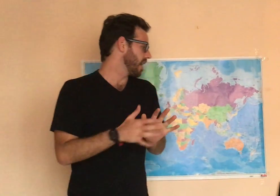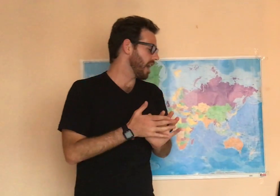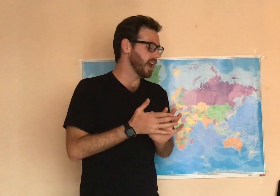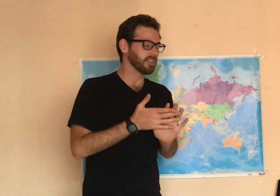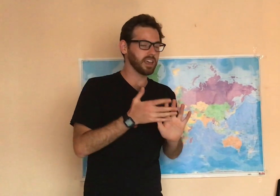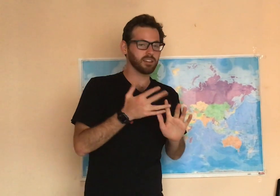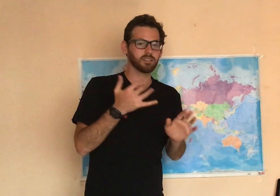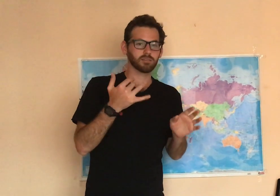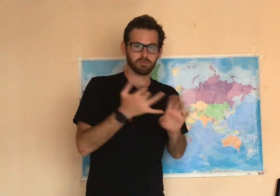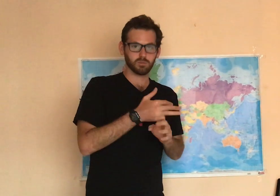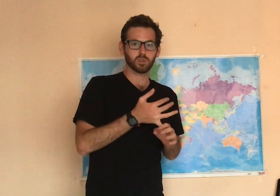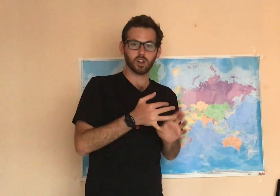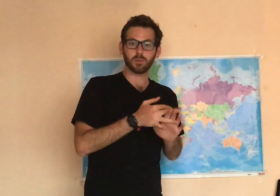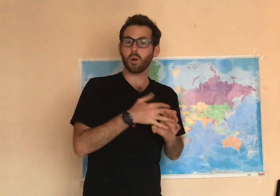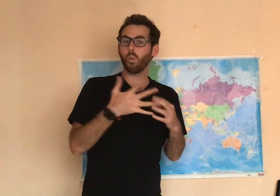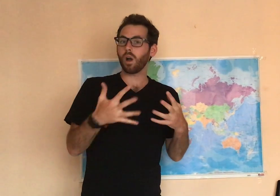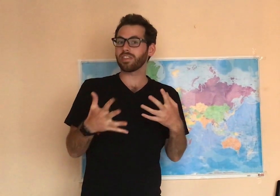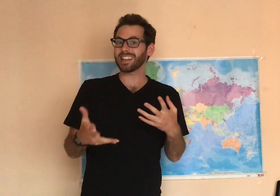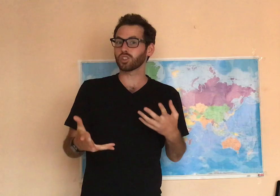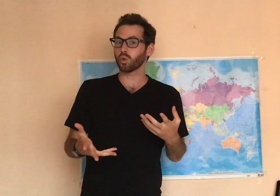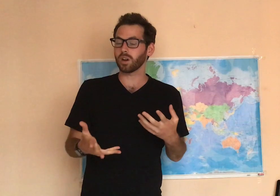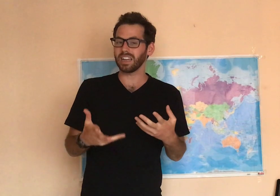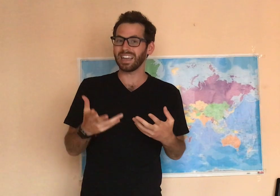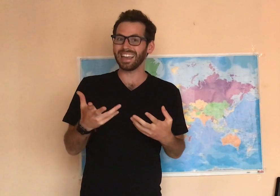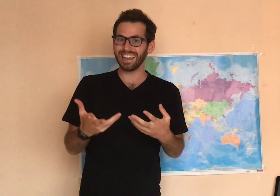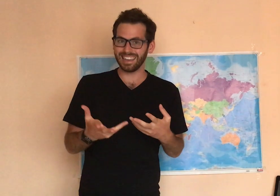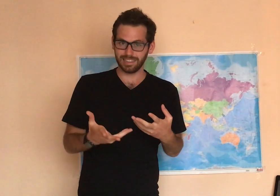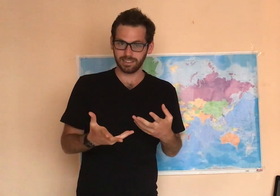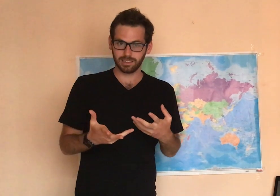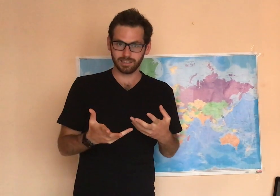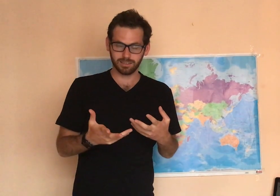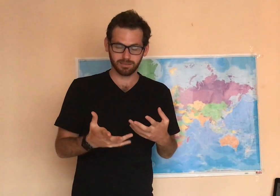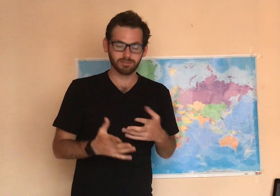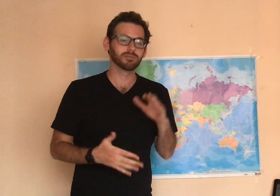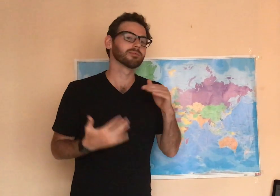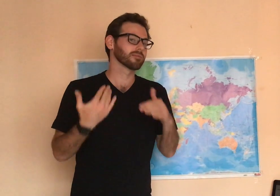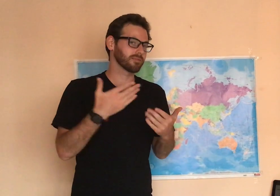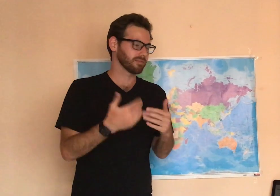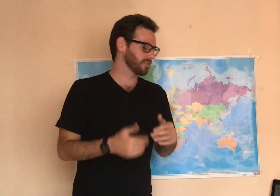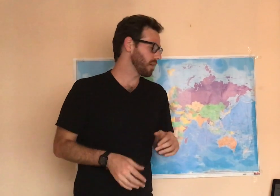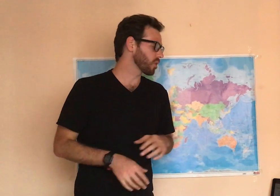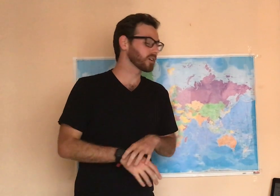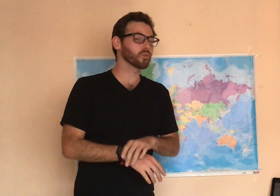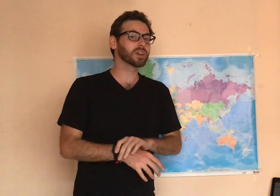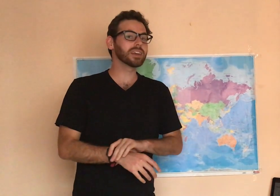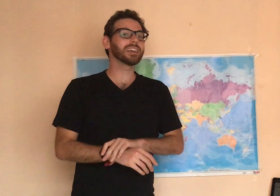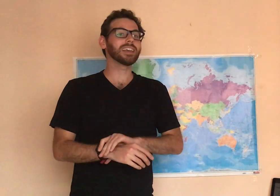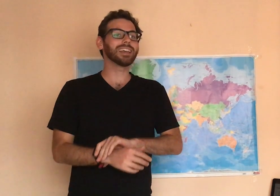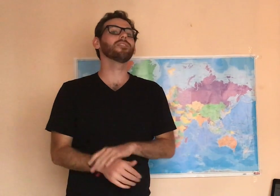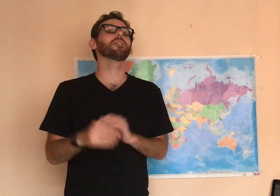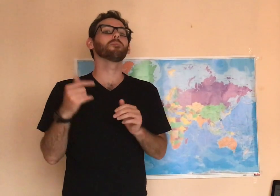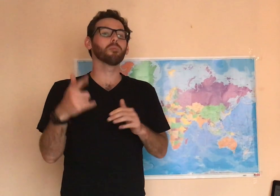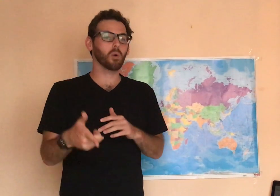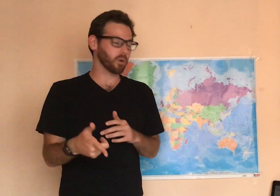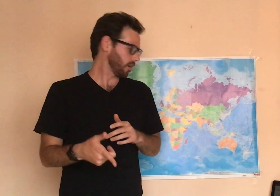And then we'll talk about what that story is. Then we're going to read even more.